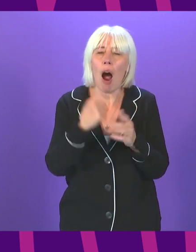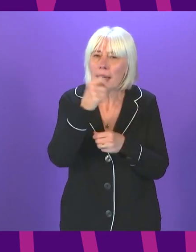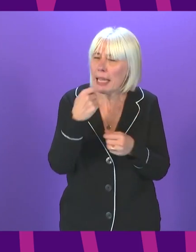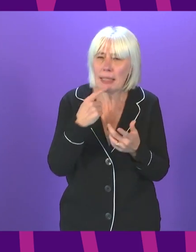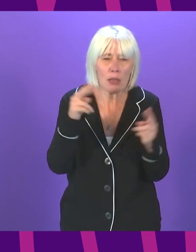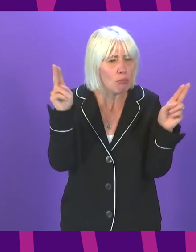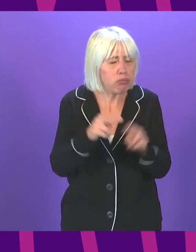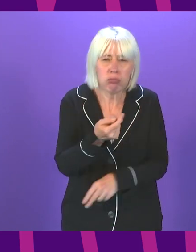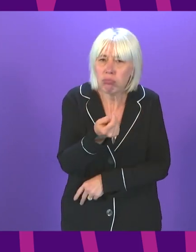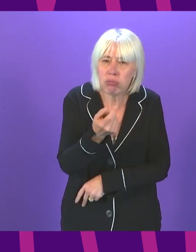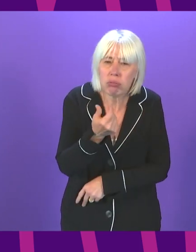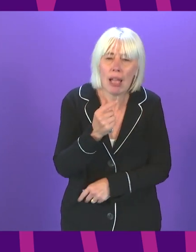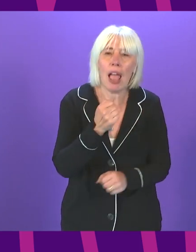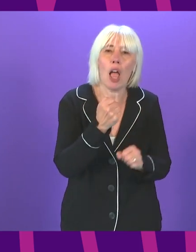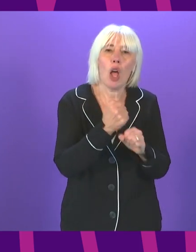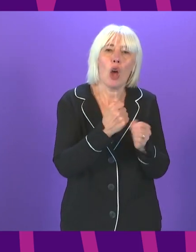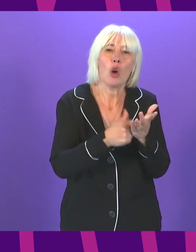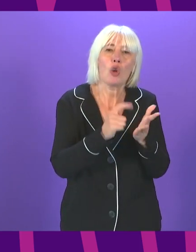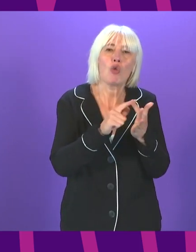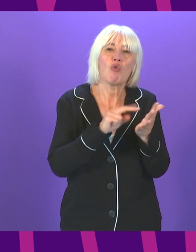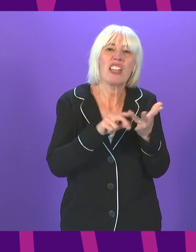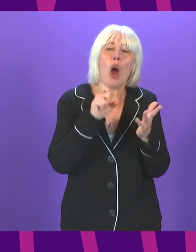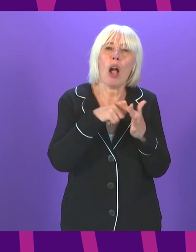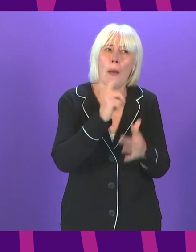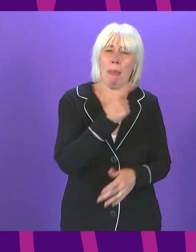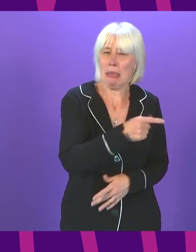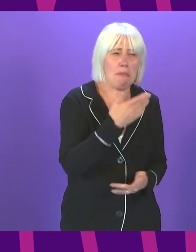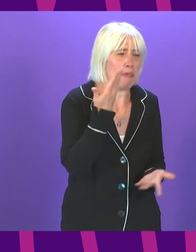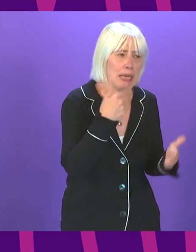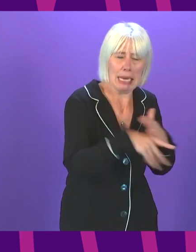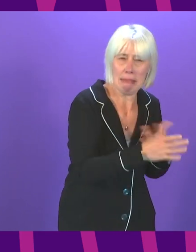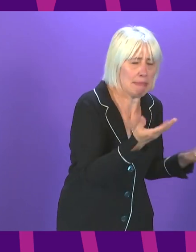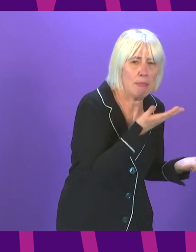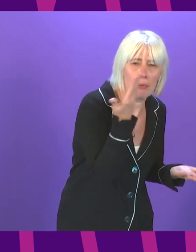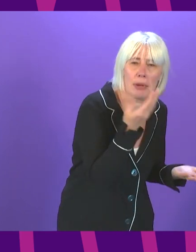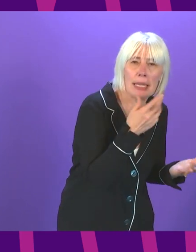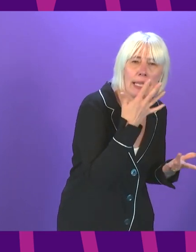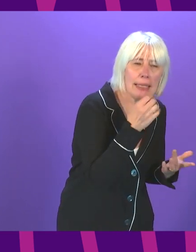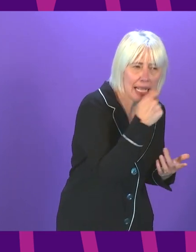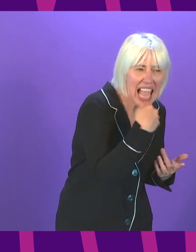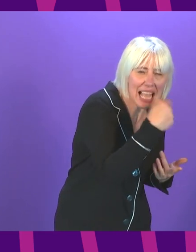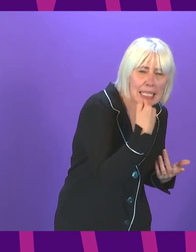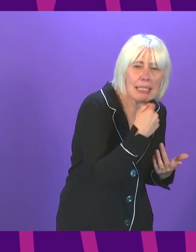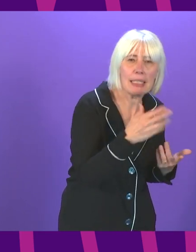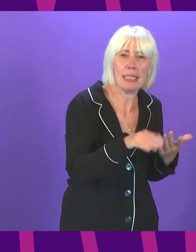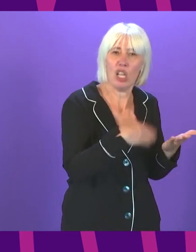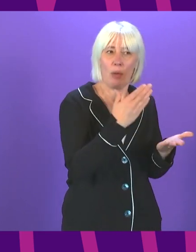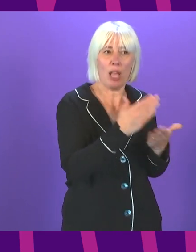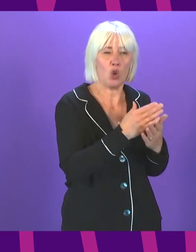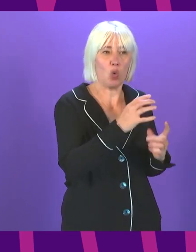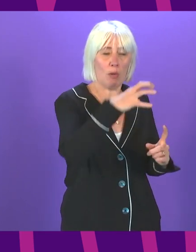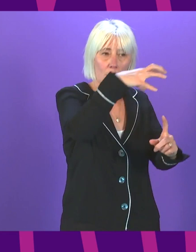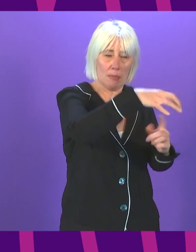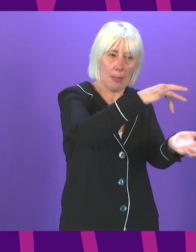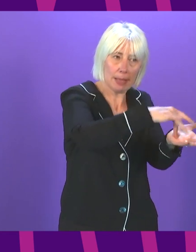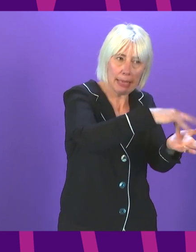have been sent elsewhere for PCR tests. Can the First Minister provide an assurance that the facilities and the kit at this centre